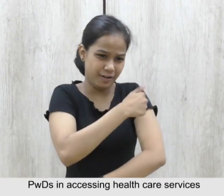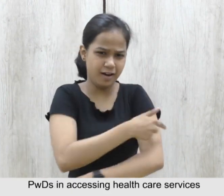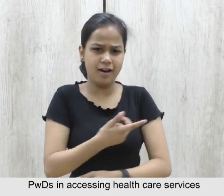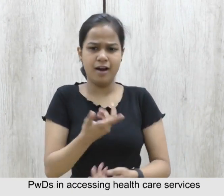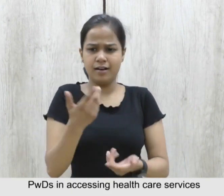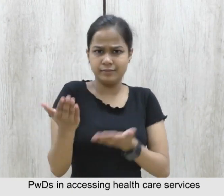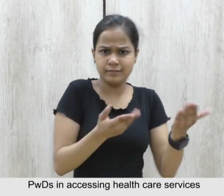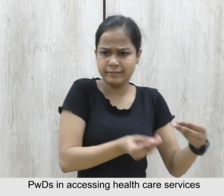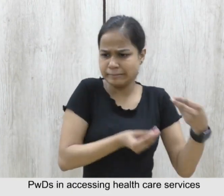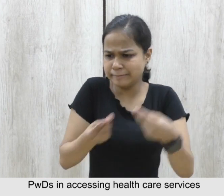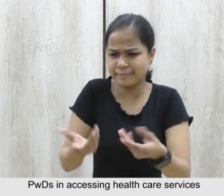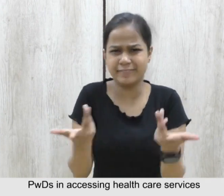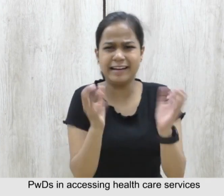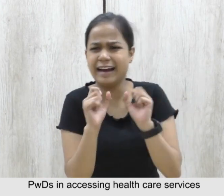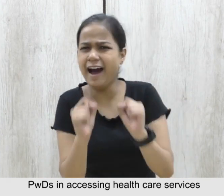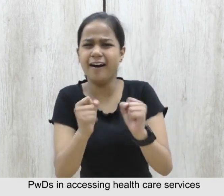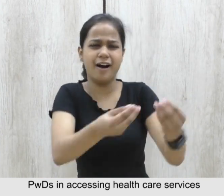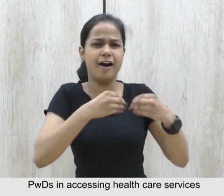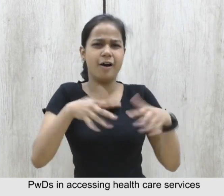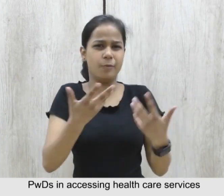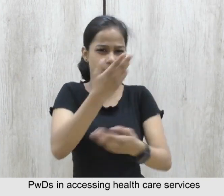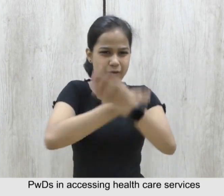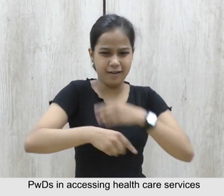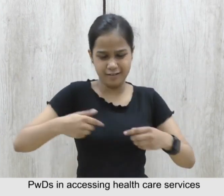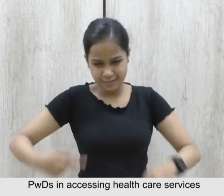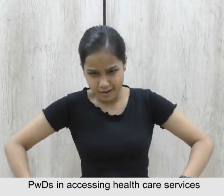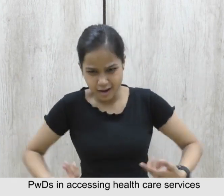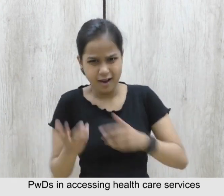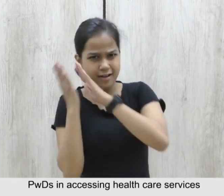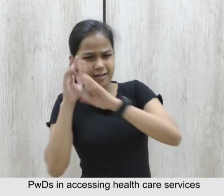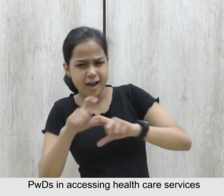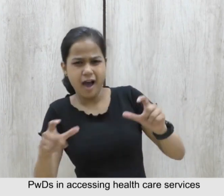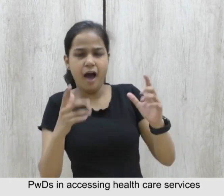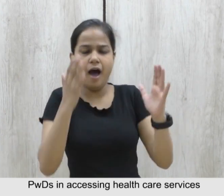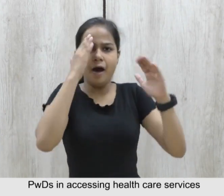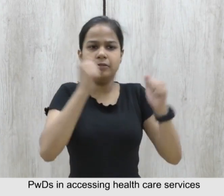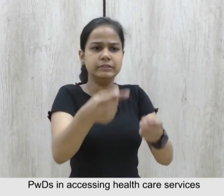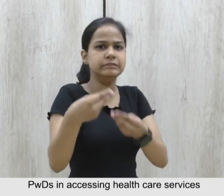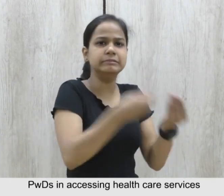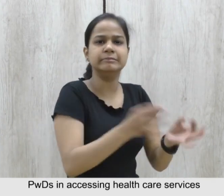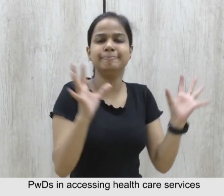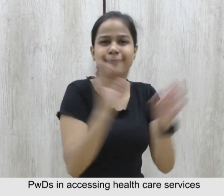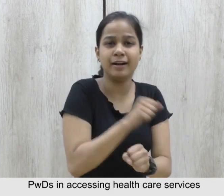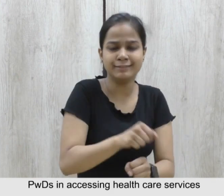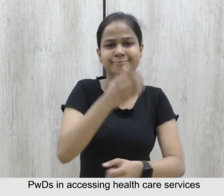for PWDs in accessing health care